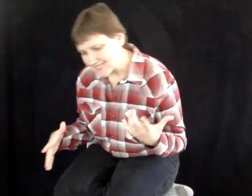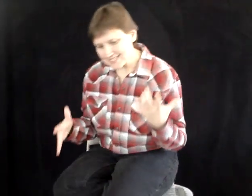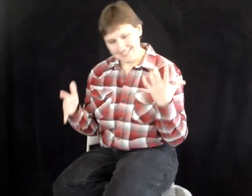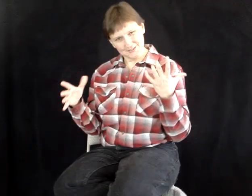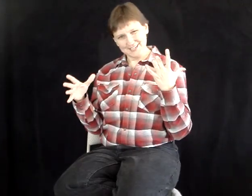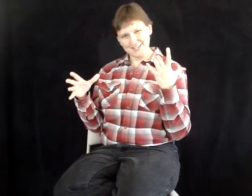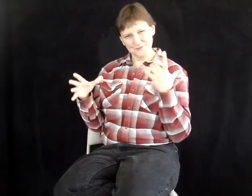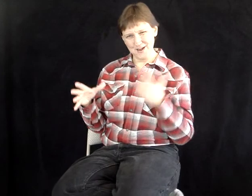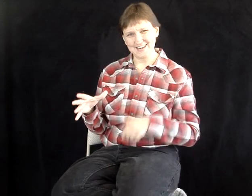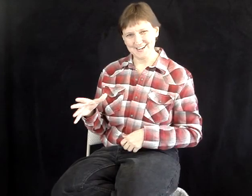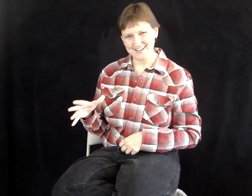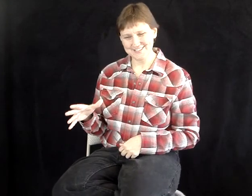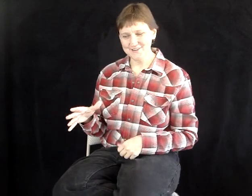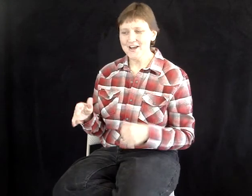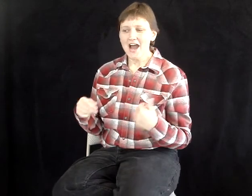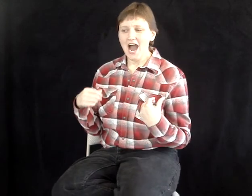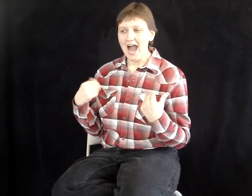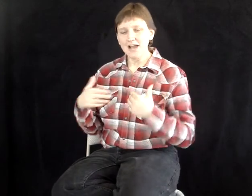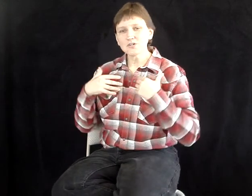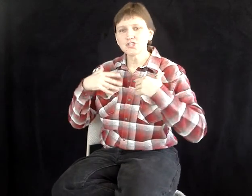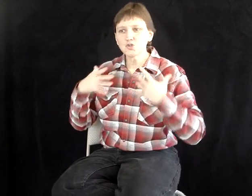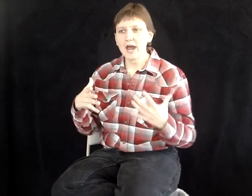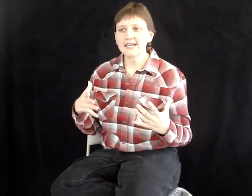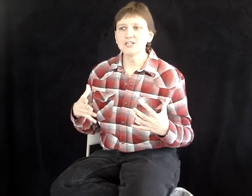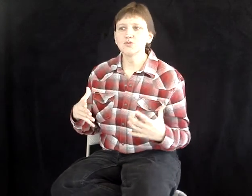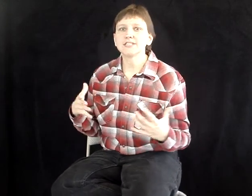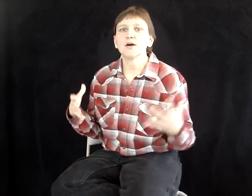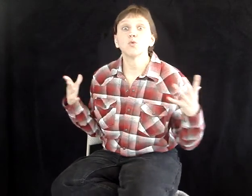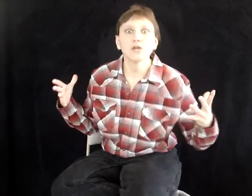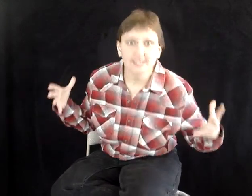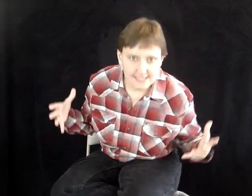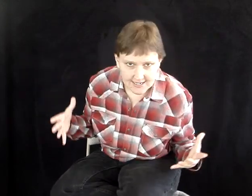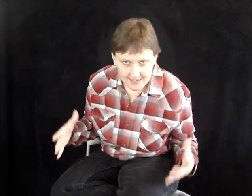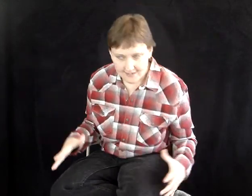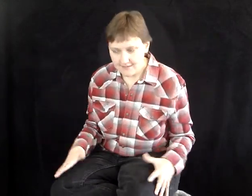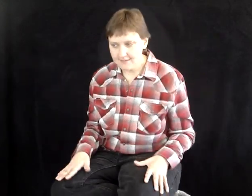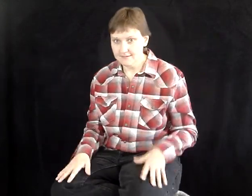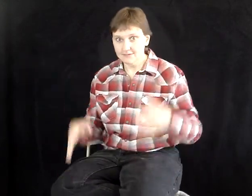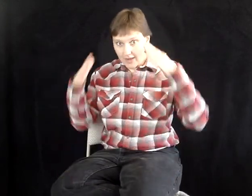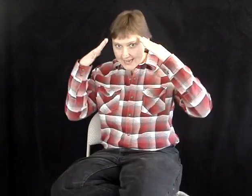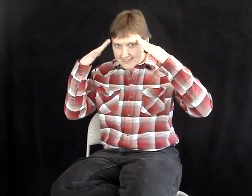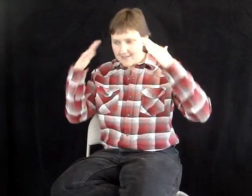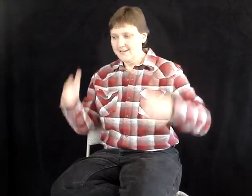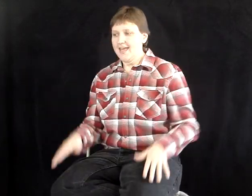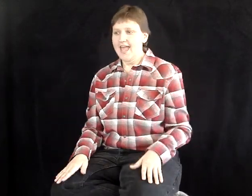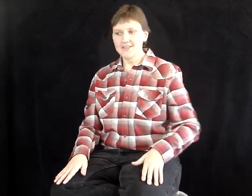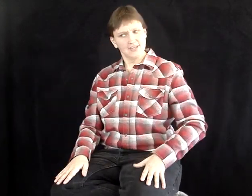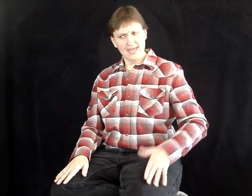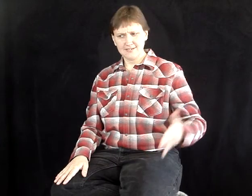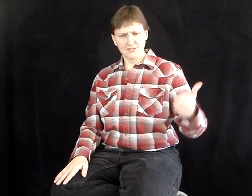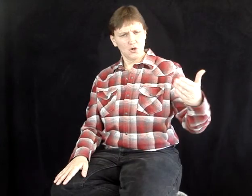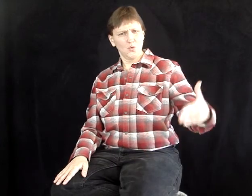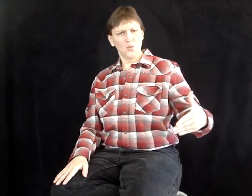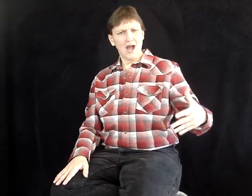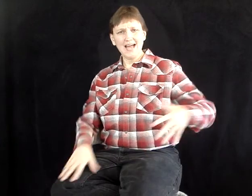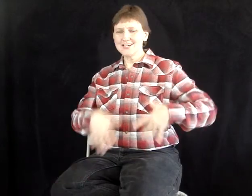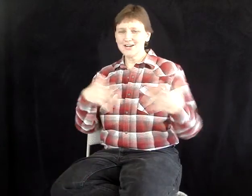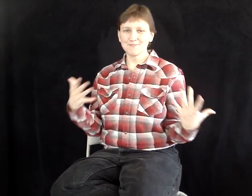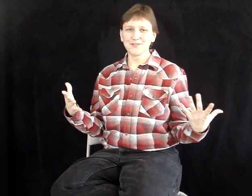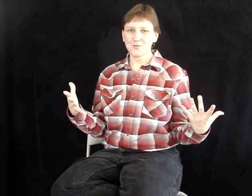necessarily writing on it. So, I was trying to sell real estate, right? And so, I talked about the